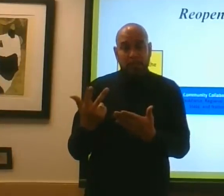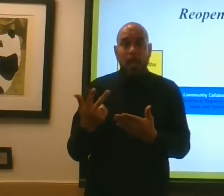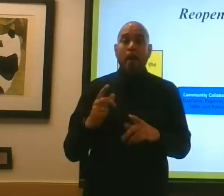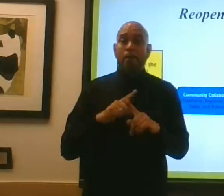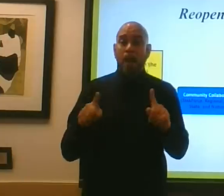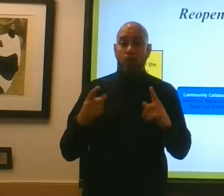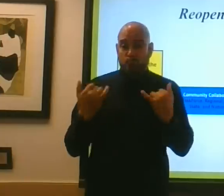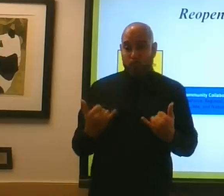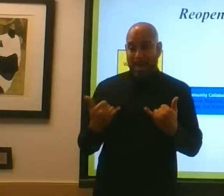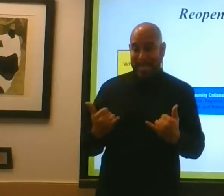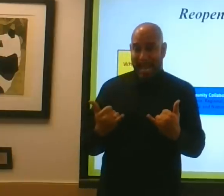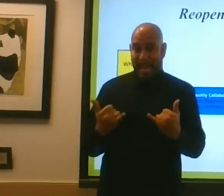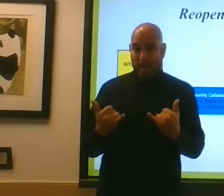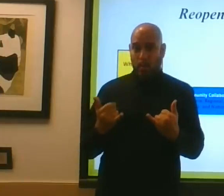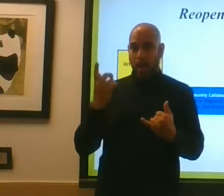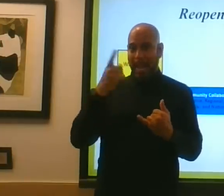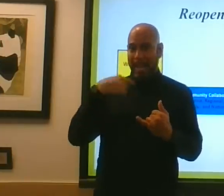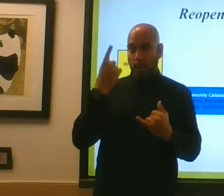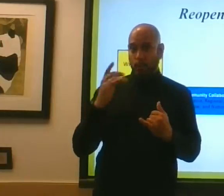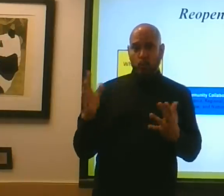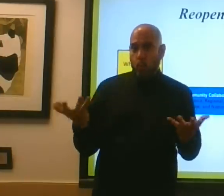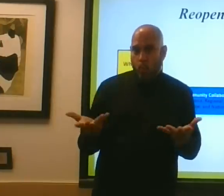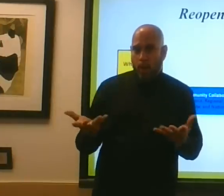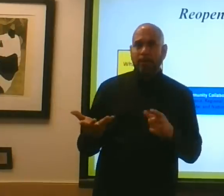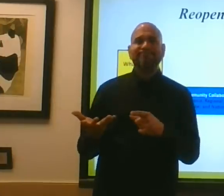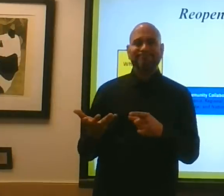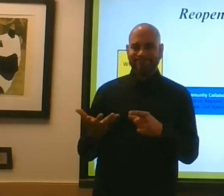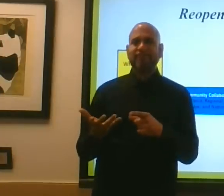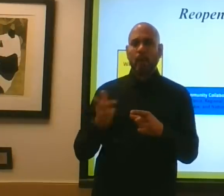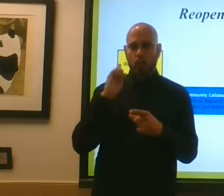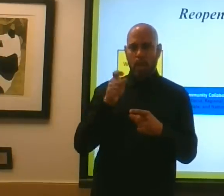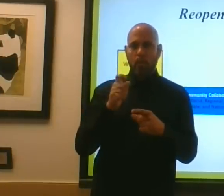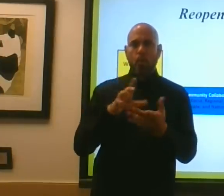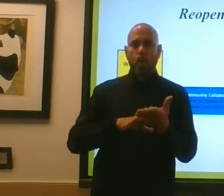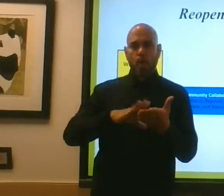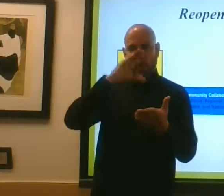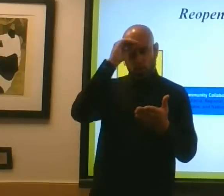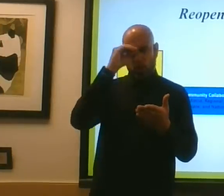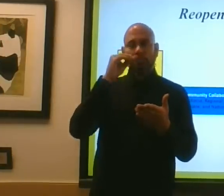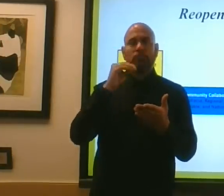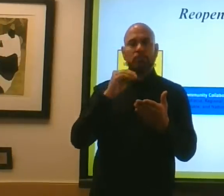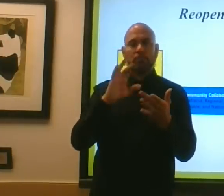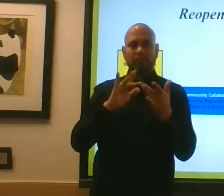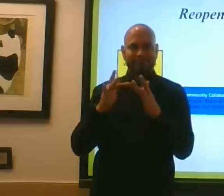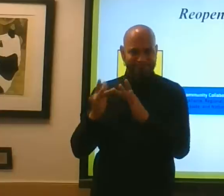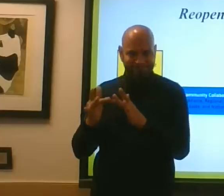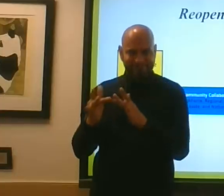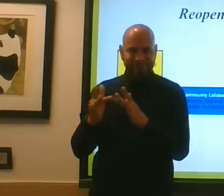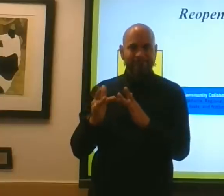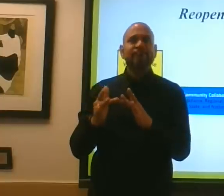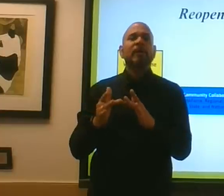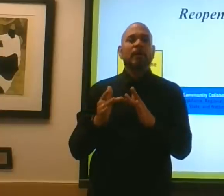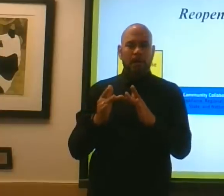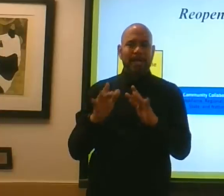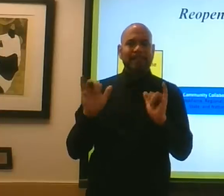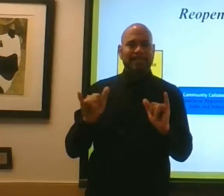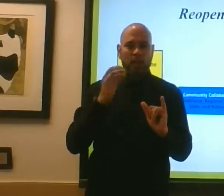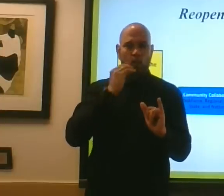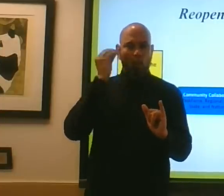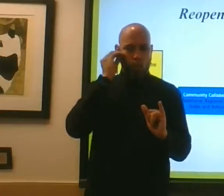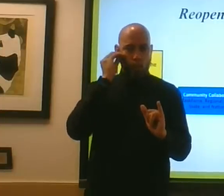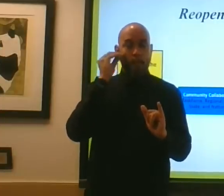towards a virtual opening. Why? Because the virus transmission data, the virus cases continue